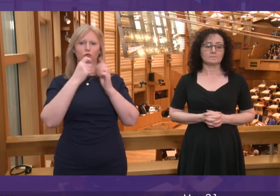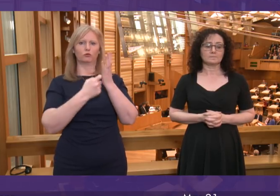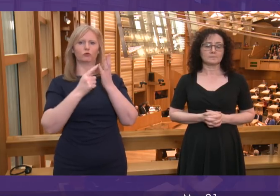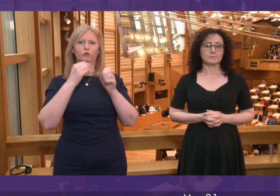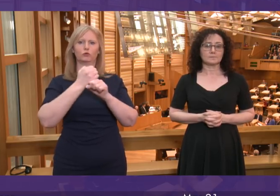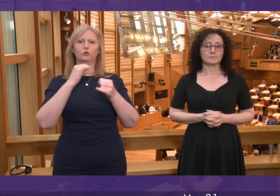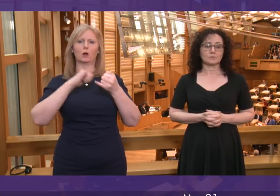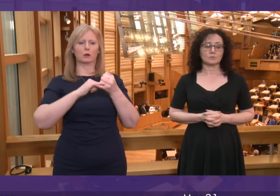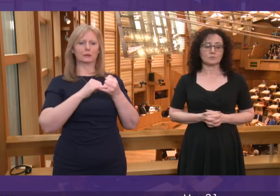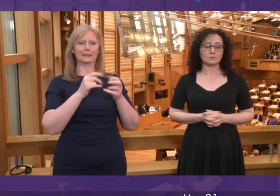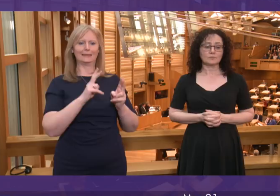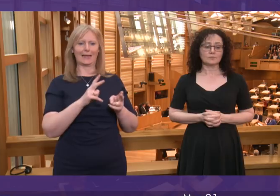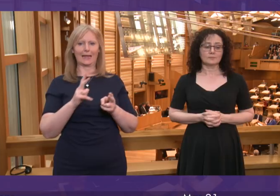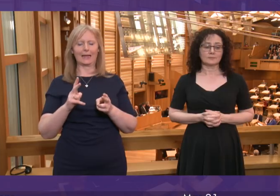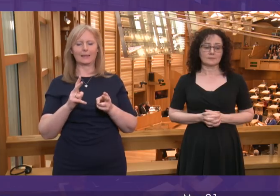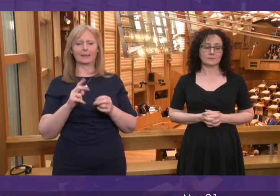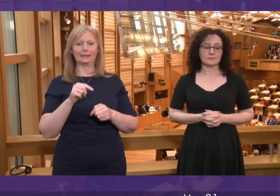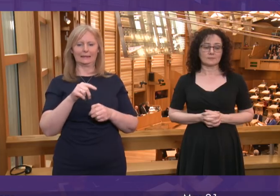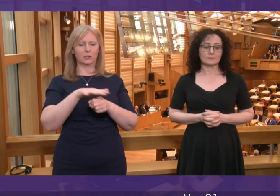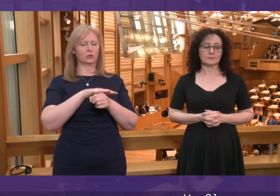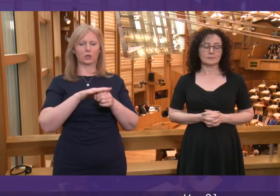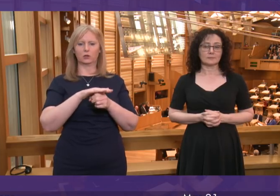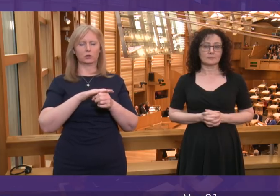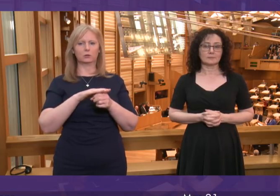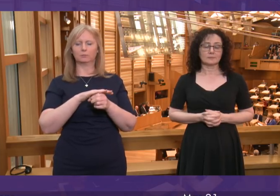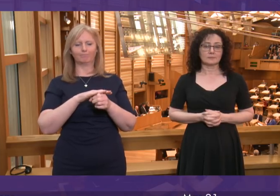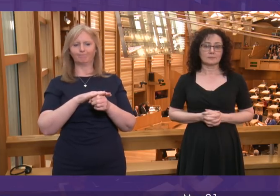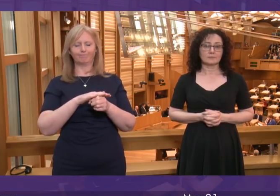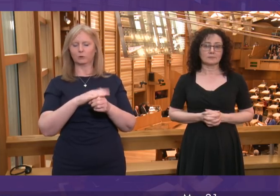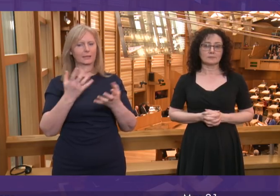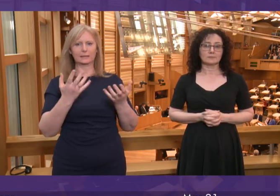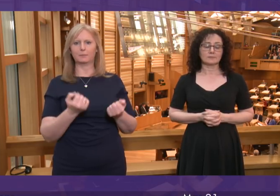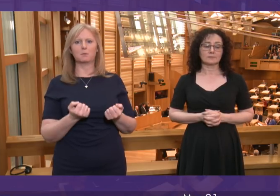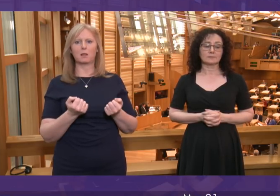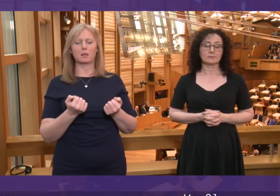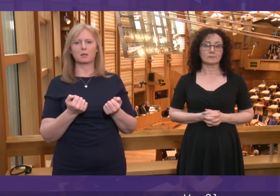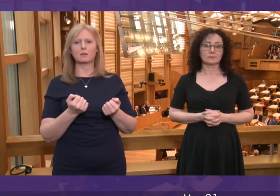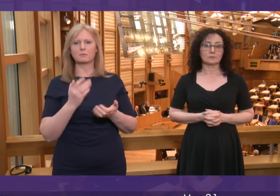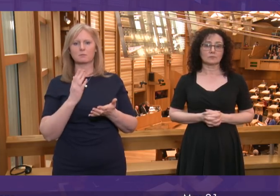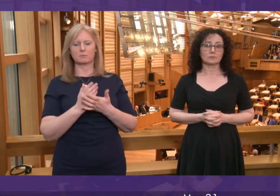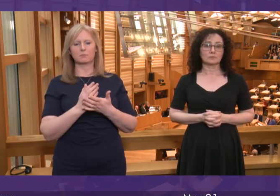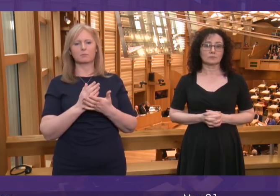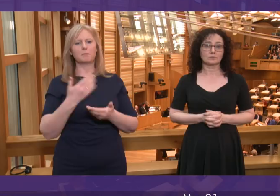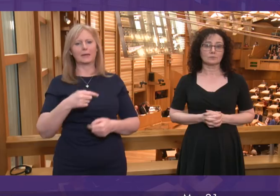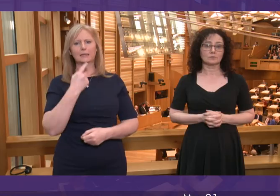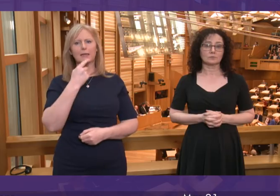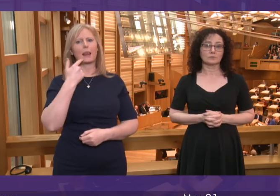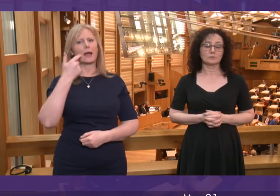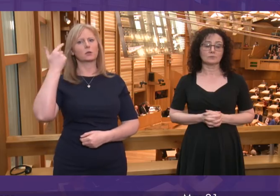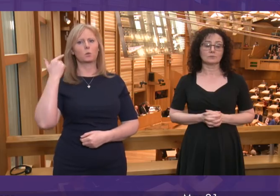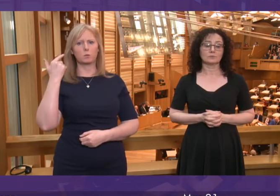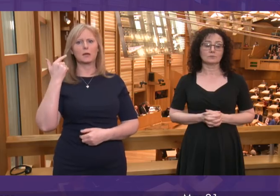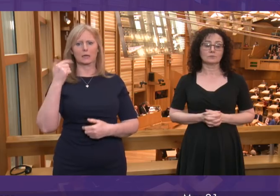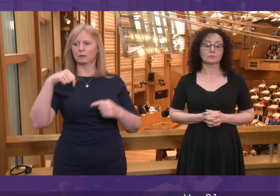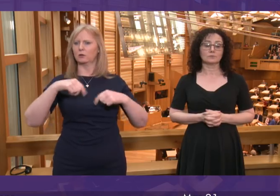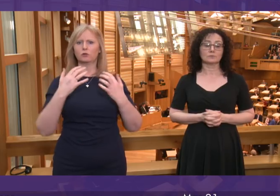situation is not one that any of us would consider to be acceptable. But as I think I said in the Chamber last week, many